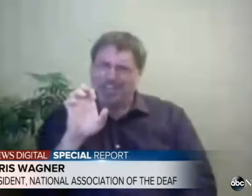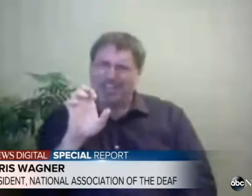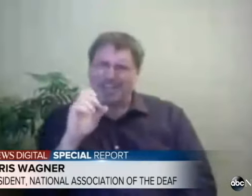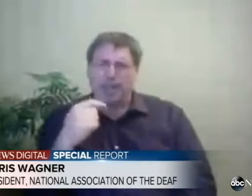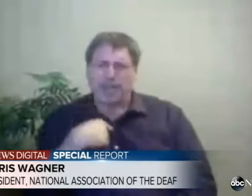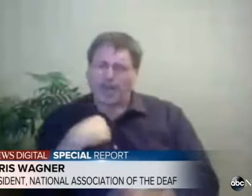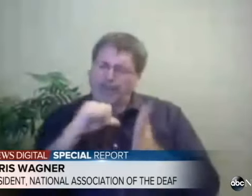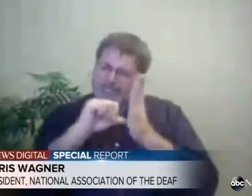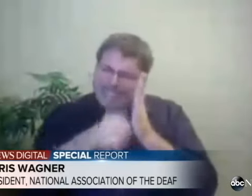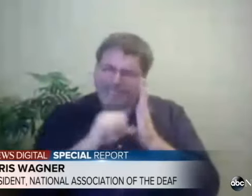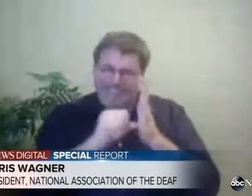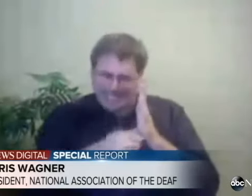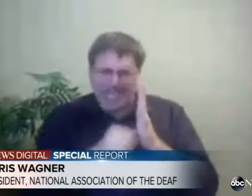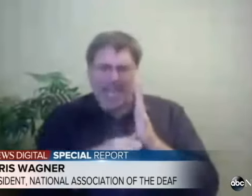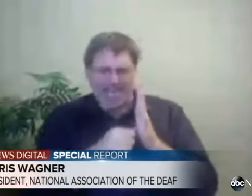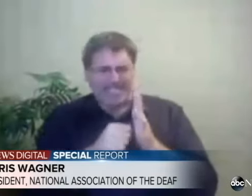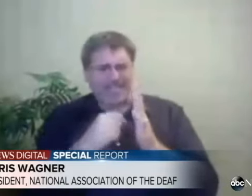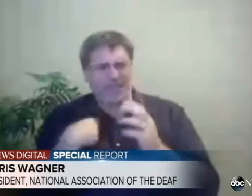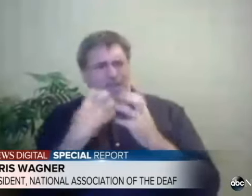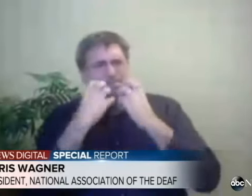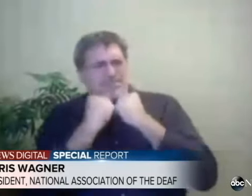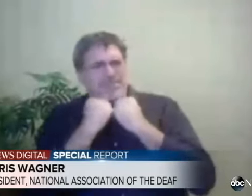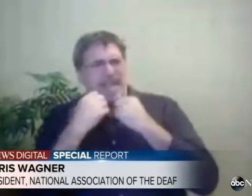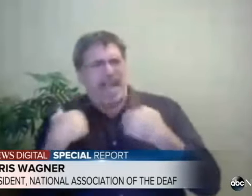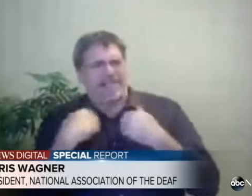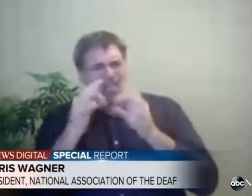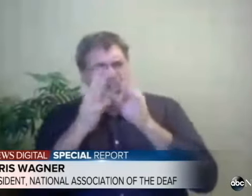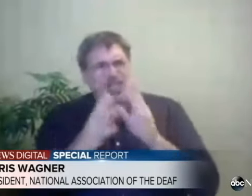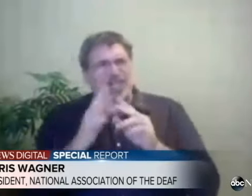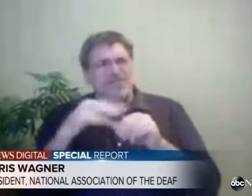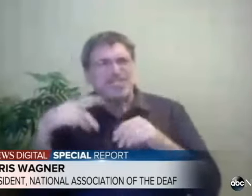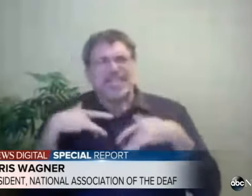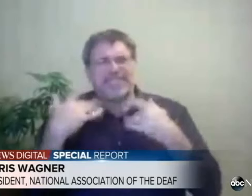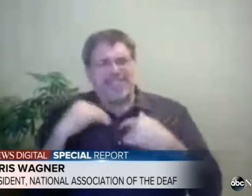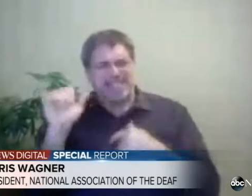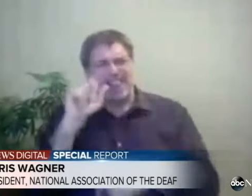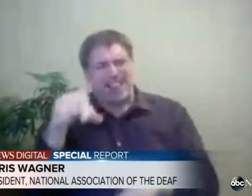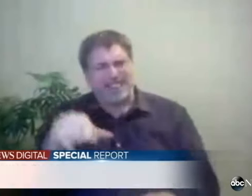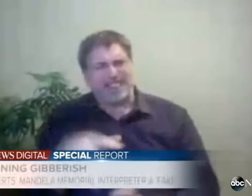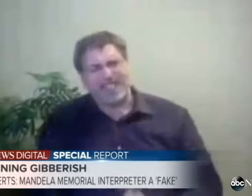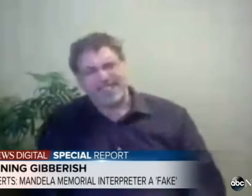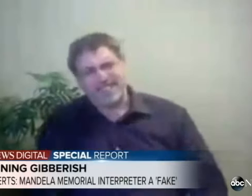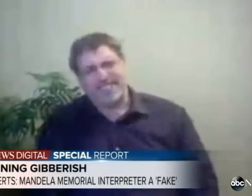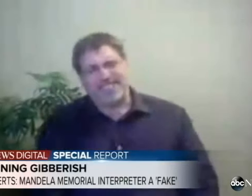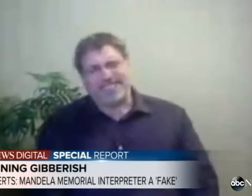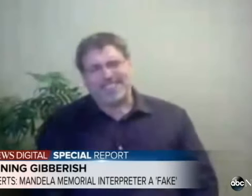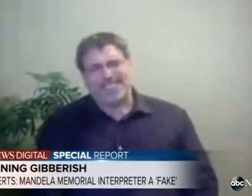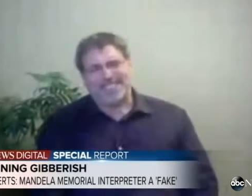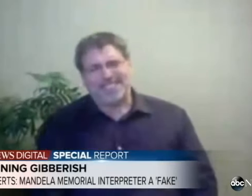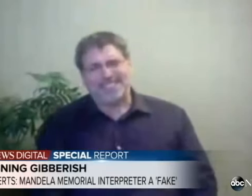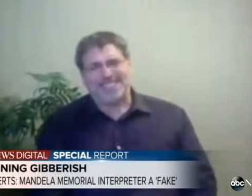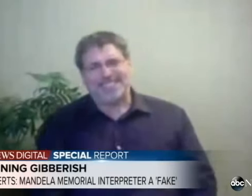is, it is a rare happening. You know, we emphasize, you know, having interpreters at events like this.